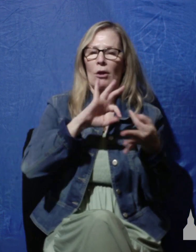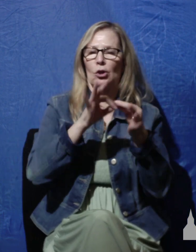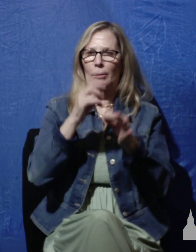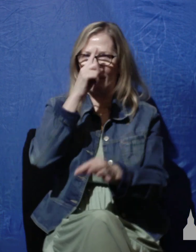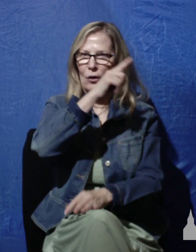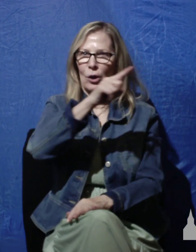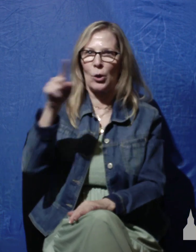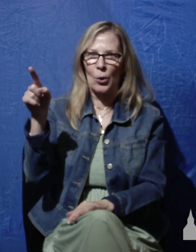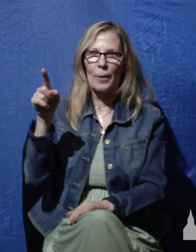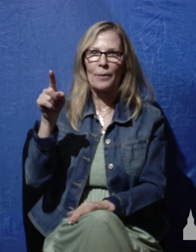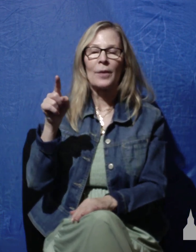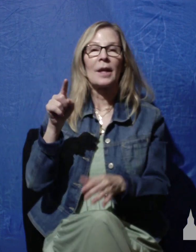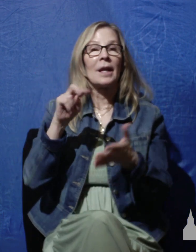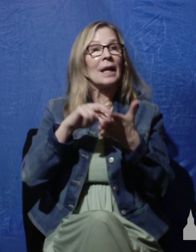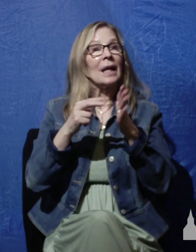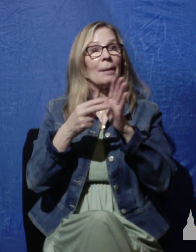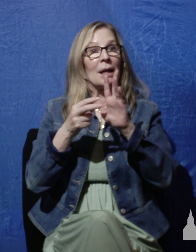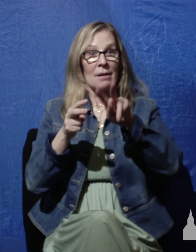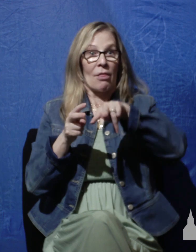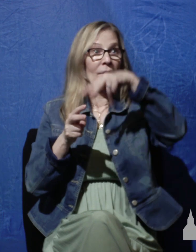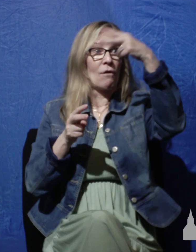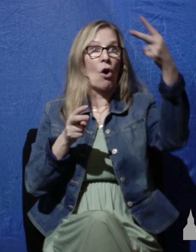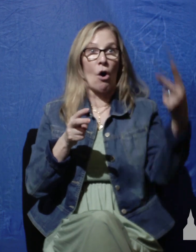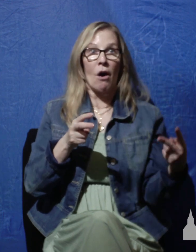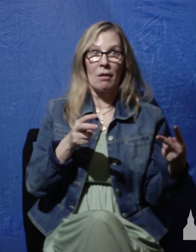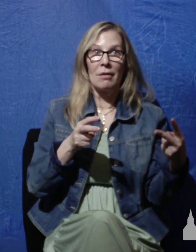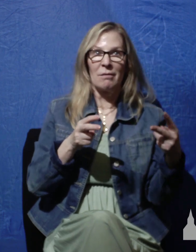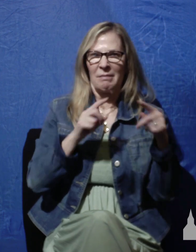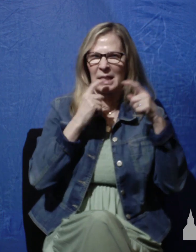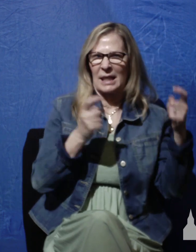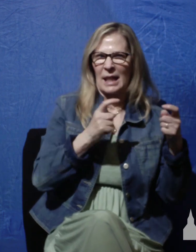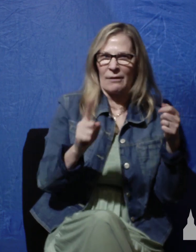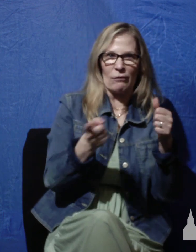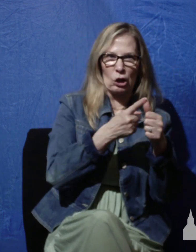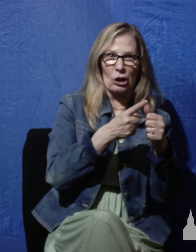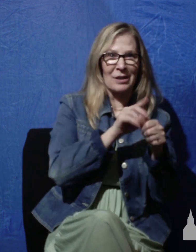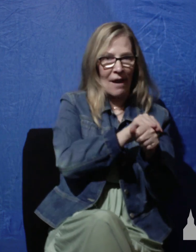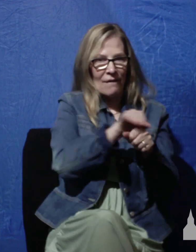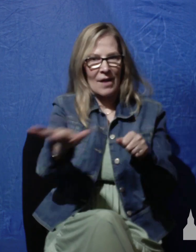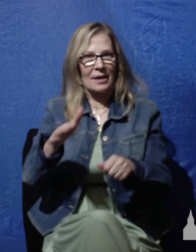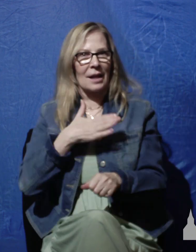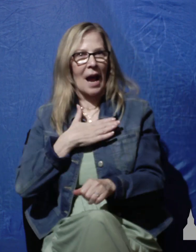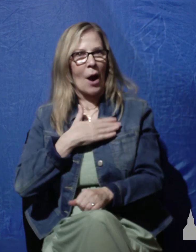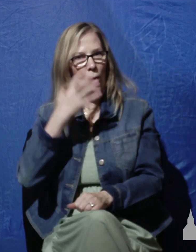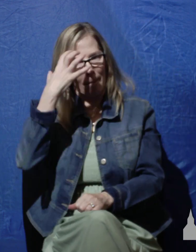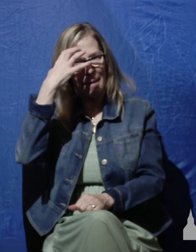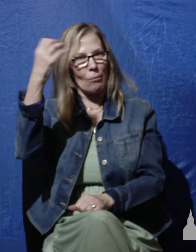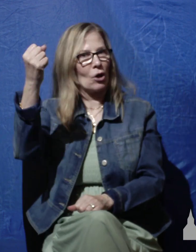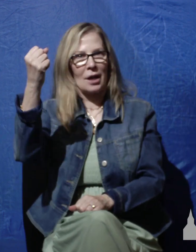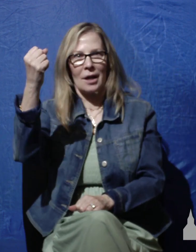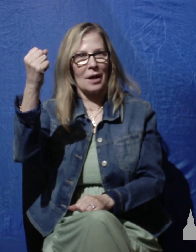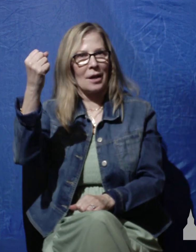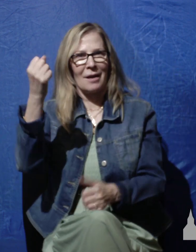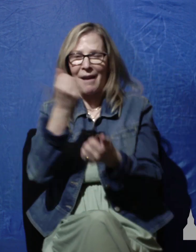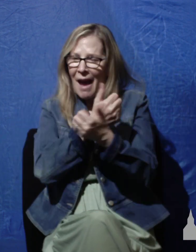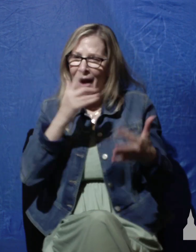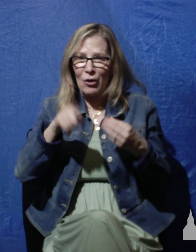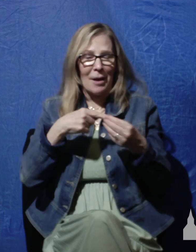mankind in the garden of Eden has affected our memories. Everything about us is fallen.